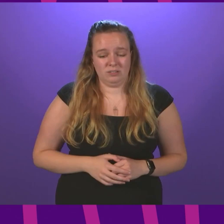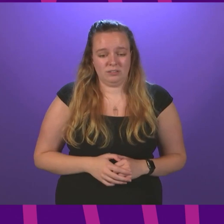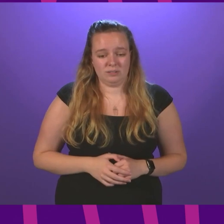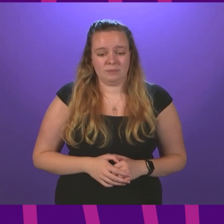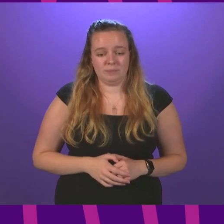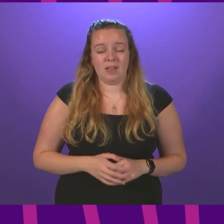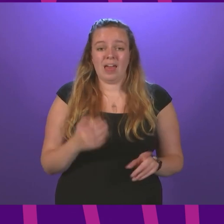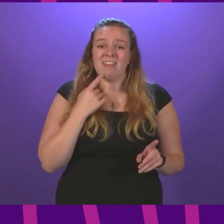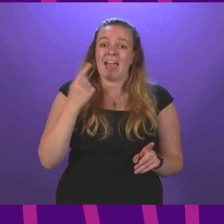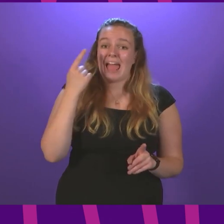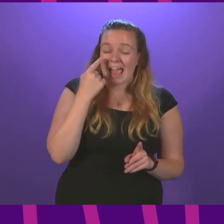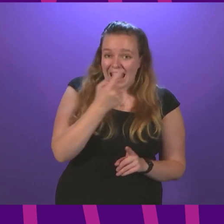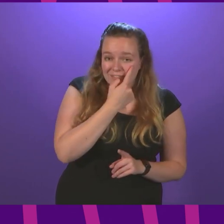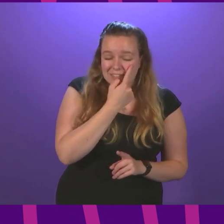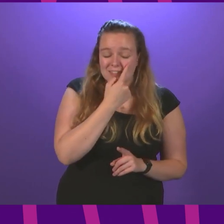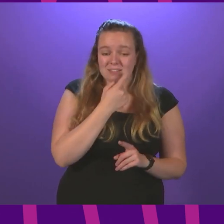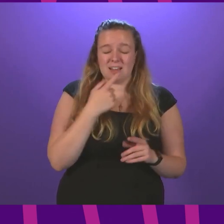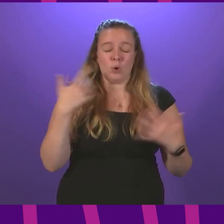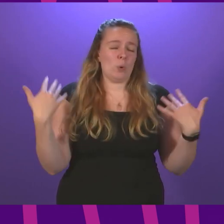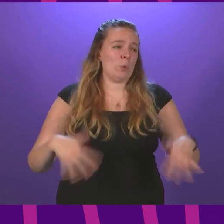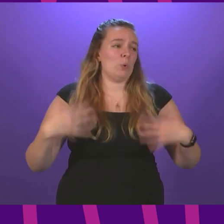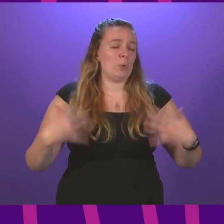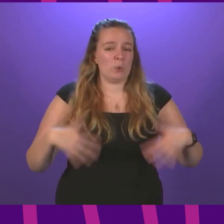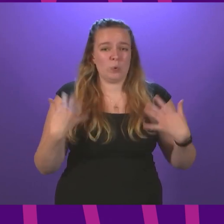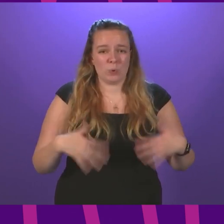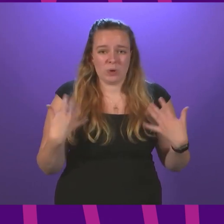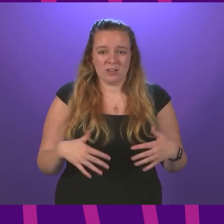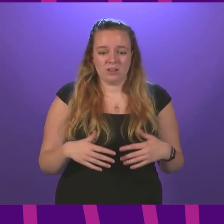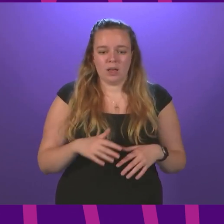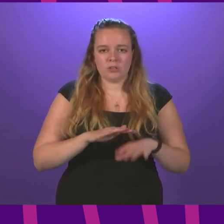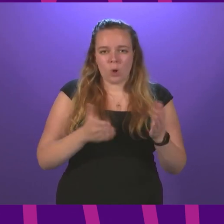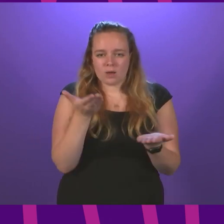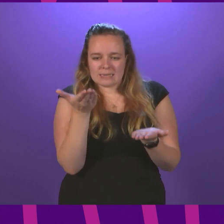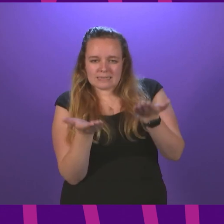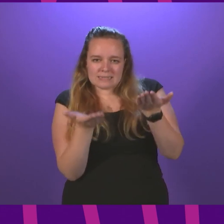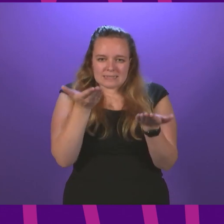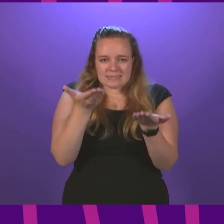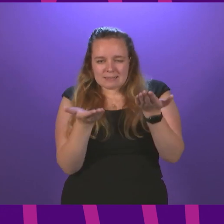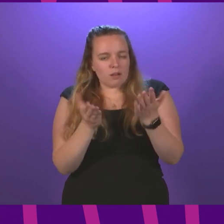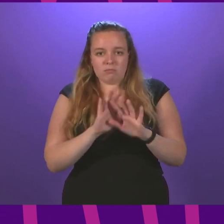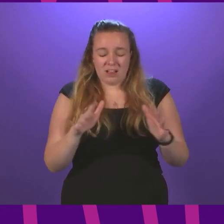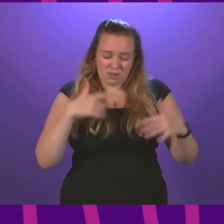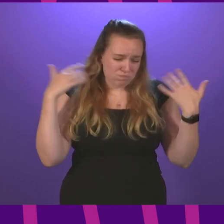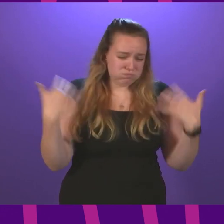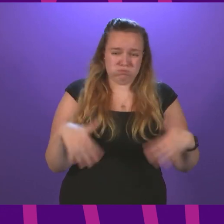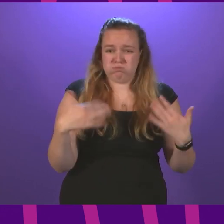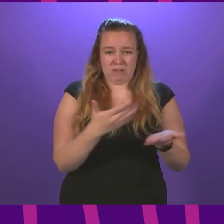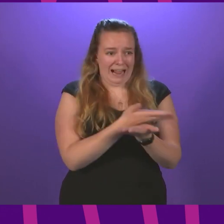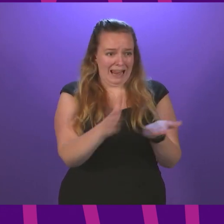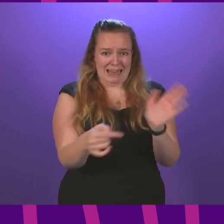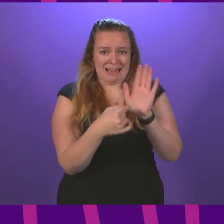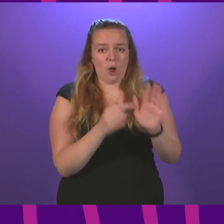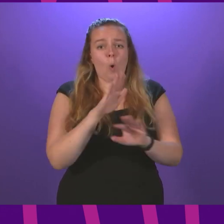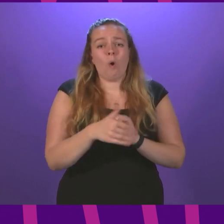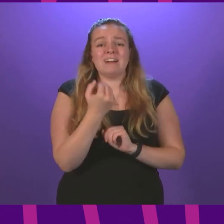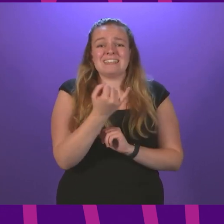The evidence, Presiding Officer, is overwhelming. It's not a finely balanced judgment. It's overwhelming. Over 63